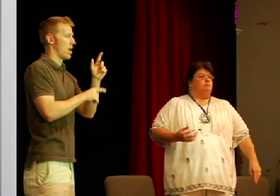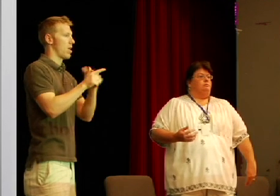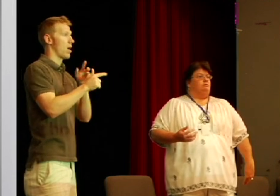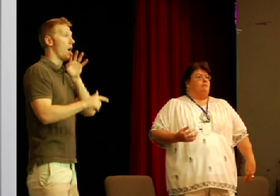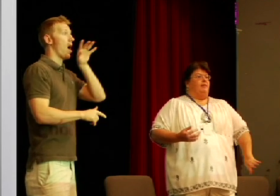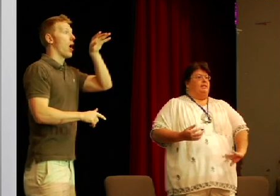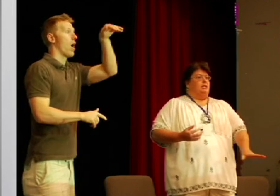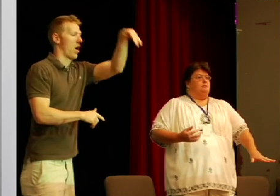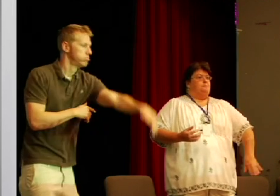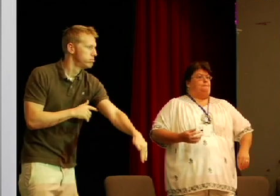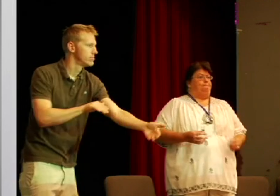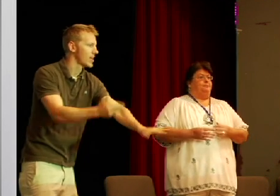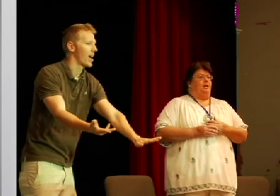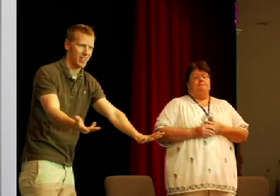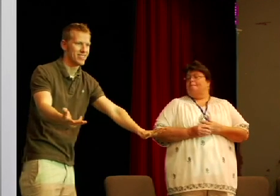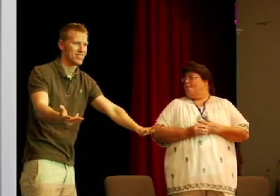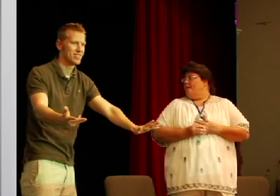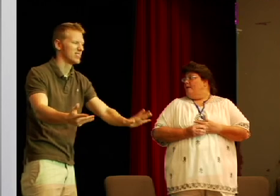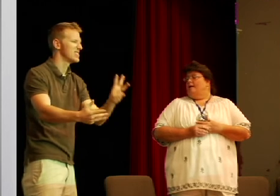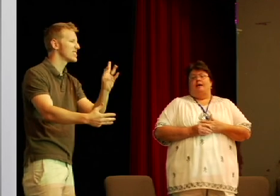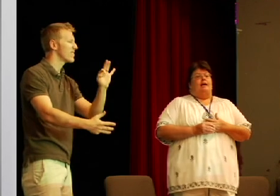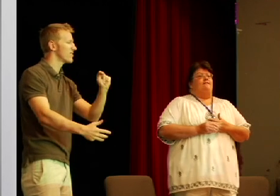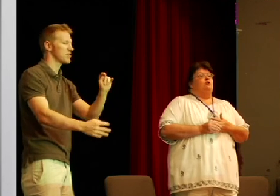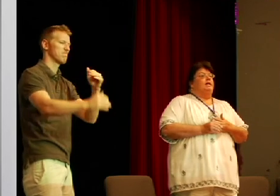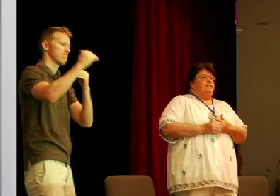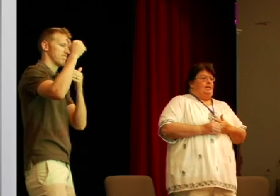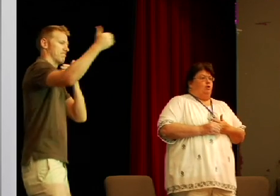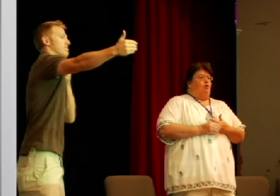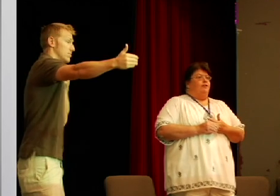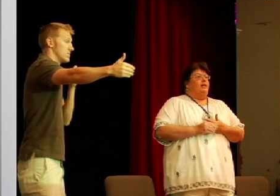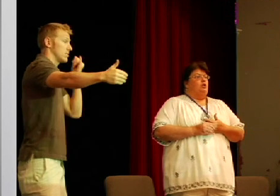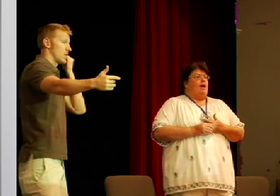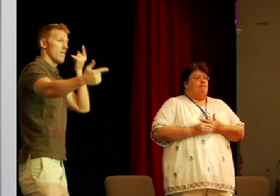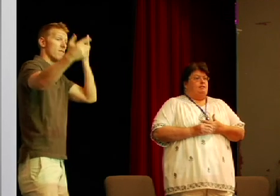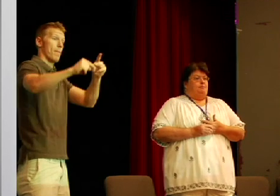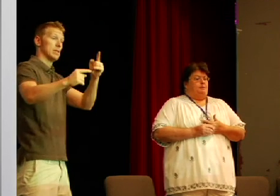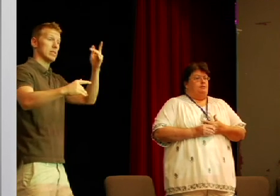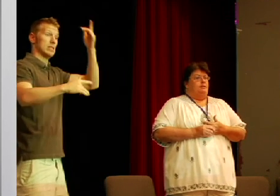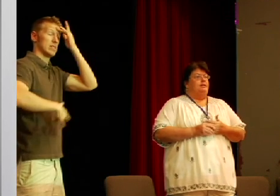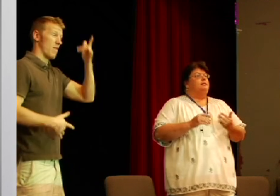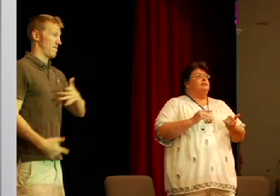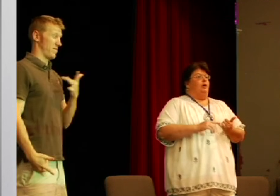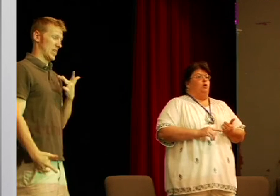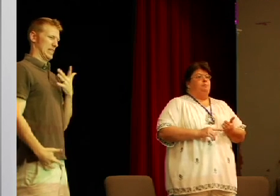and then it dies if you get sick or feel like you have these symptoms stay home